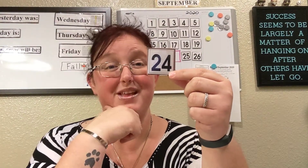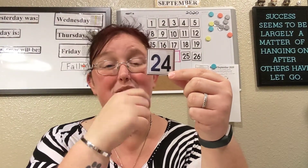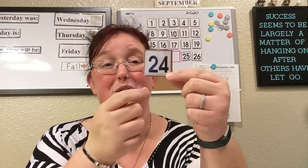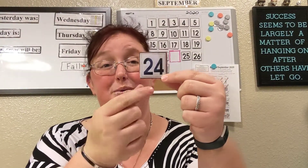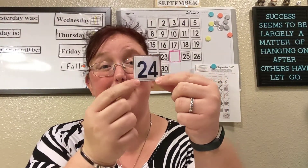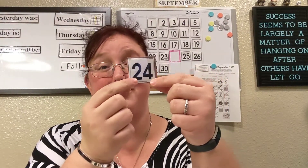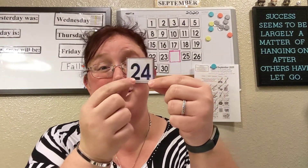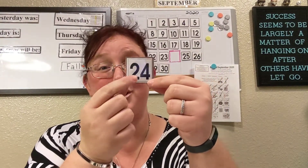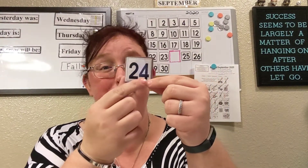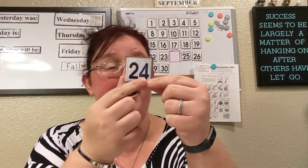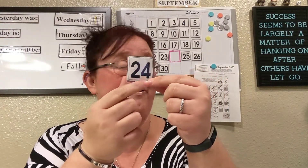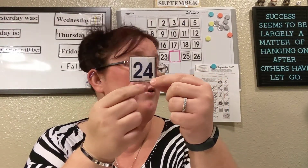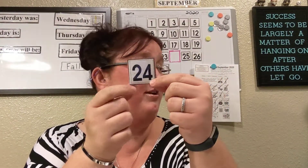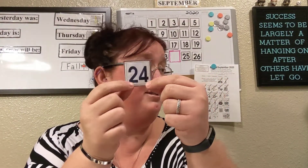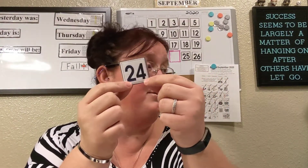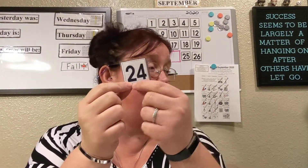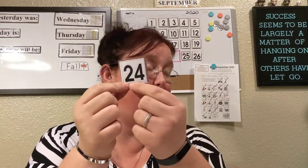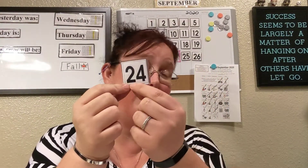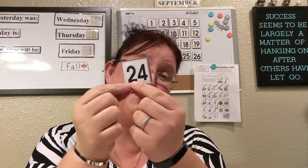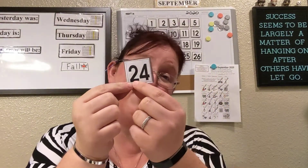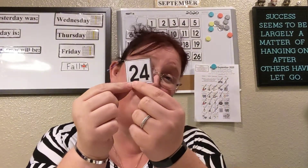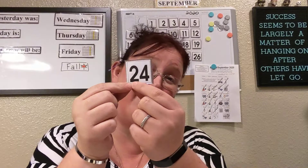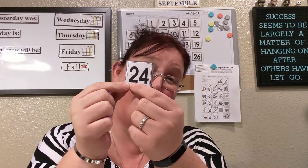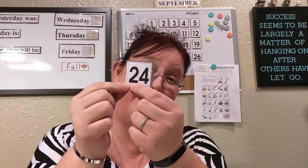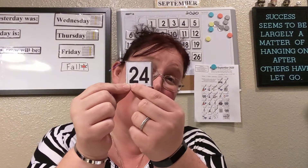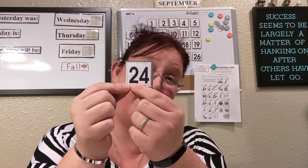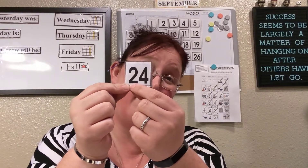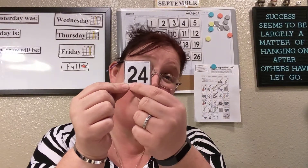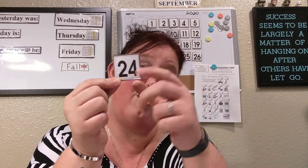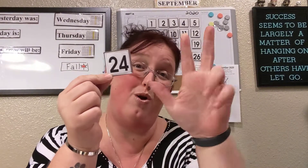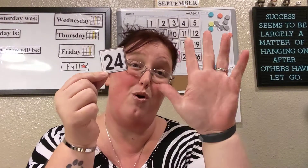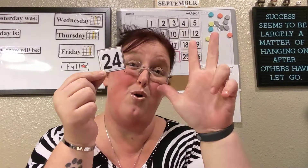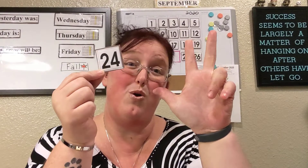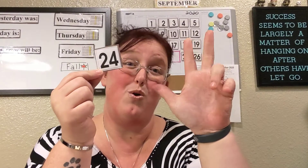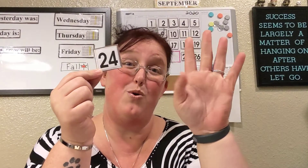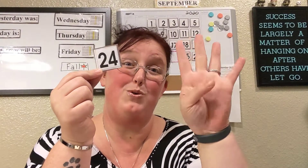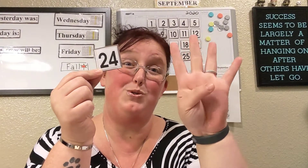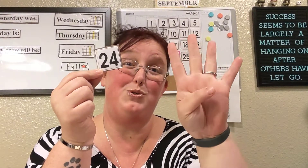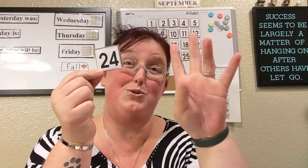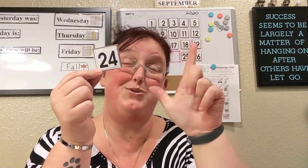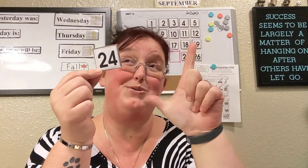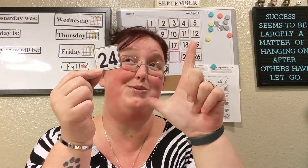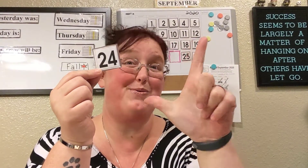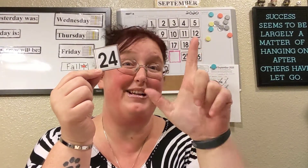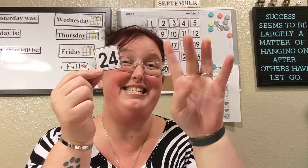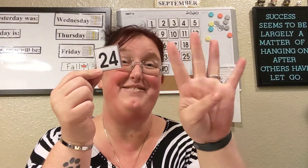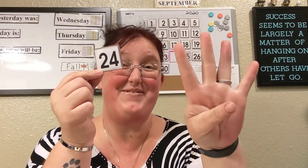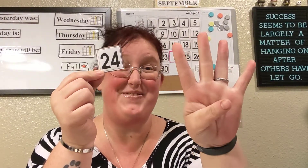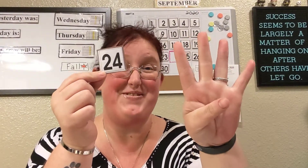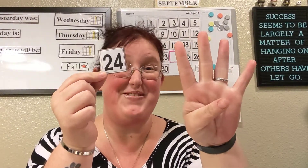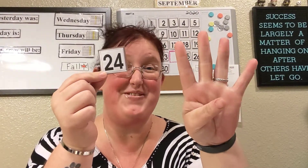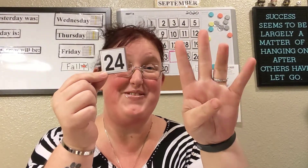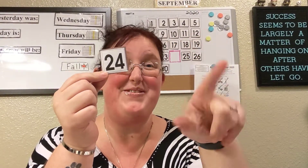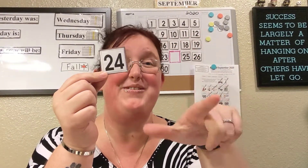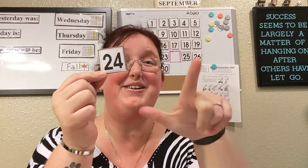What there's a two and a four next to each other in this order, that makes the number 24 or